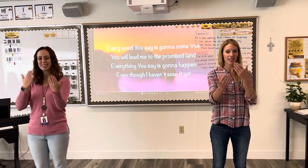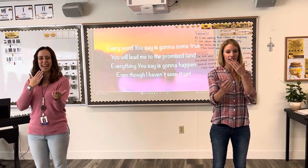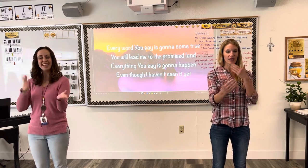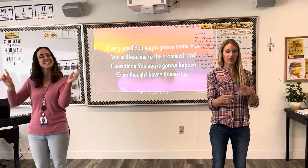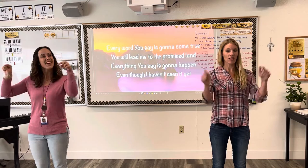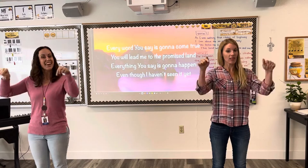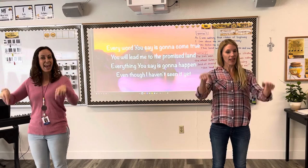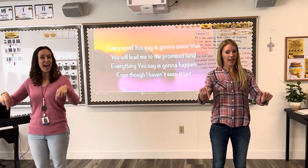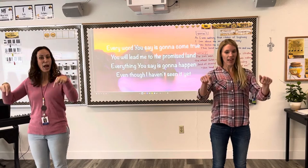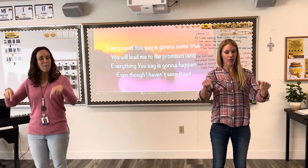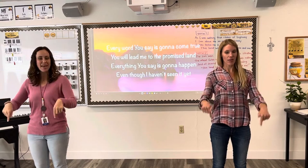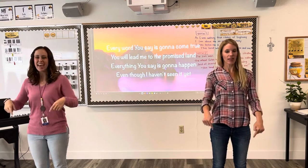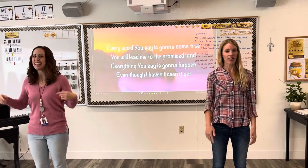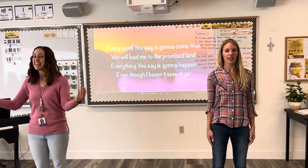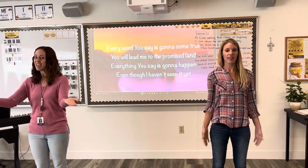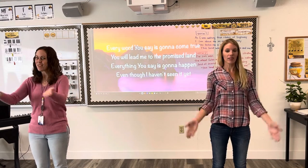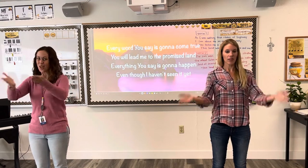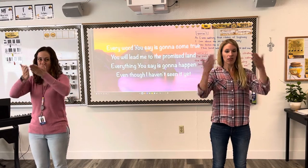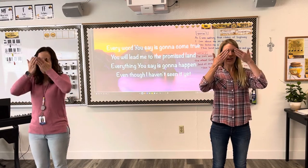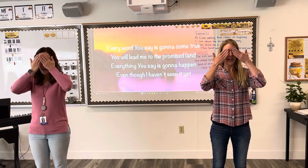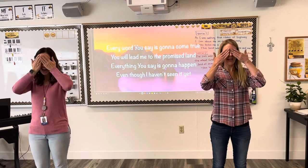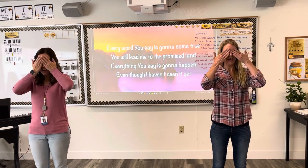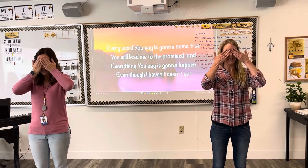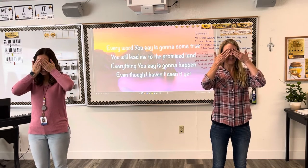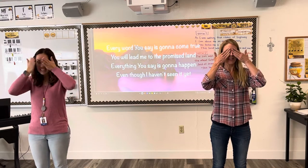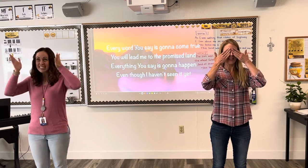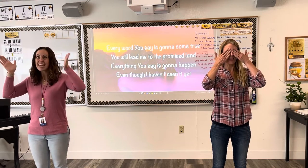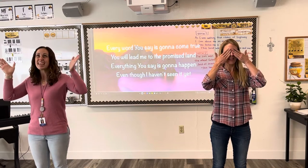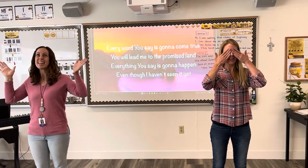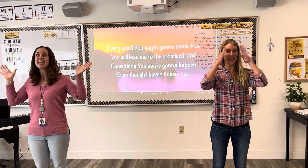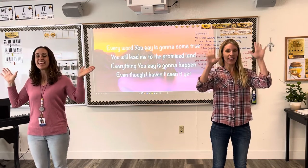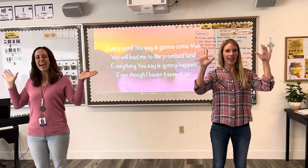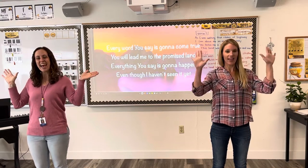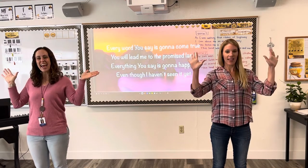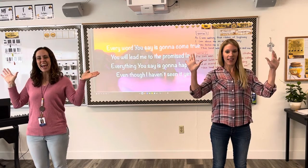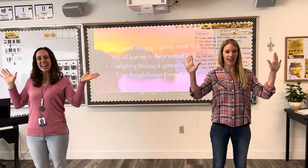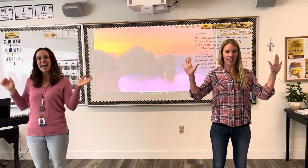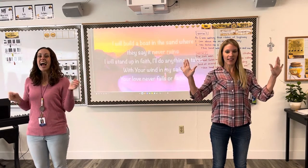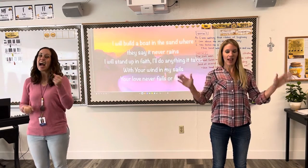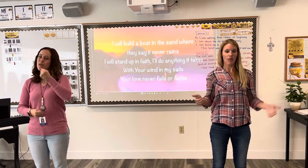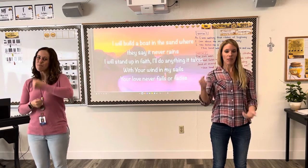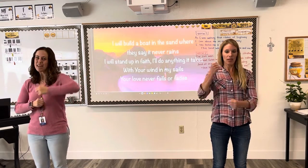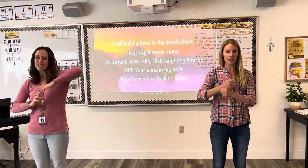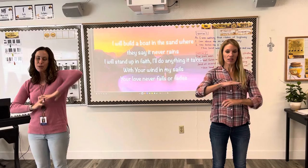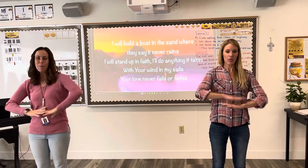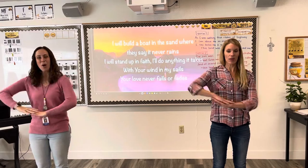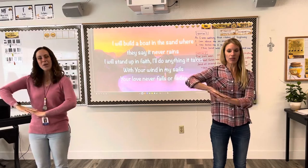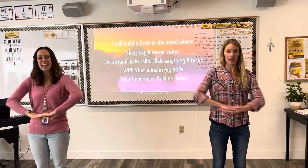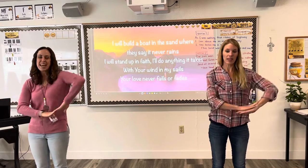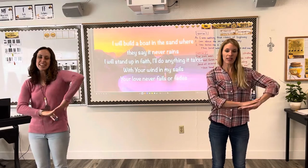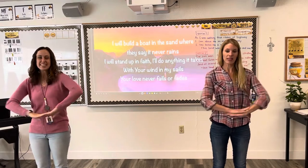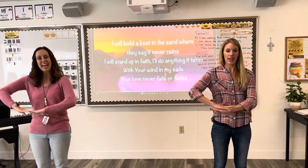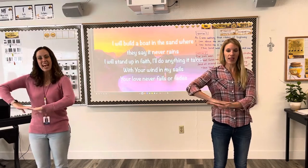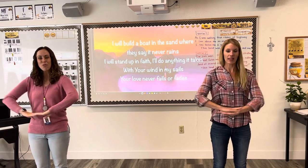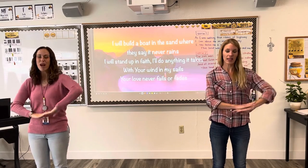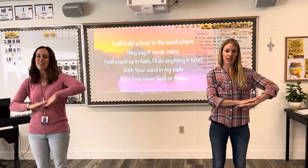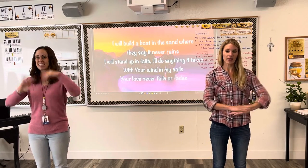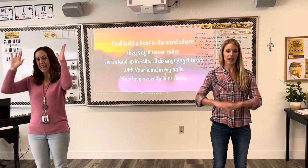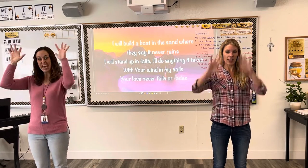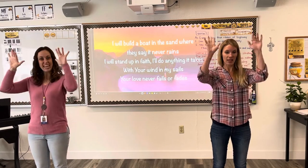say is gonna happen Even though I haven't seen it I will build a boat in the state Where they say it